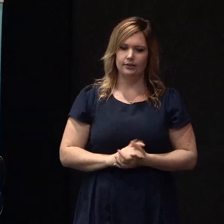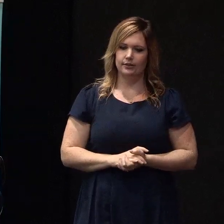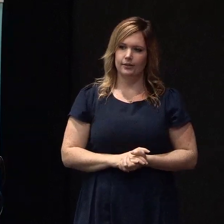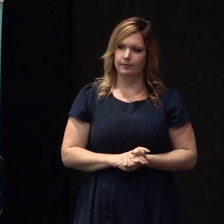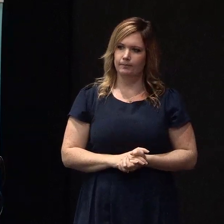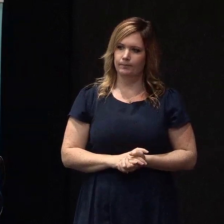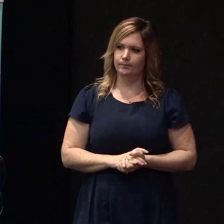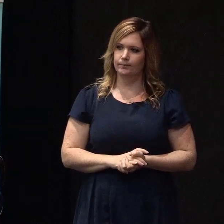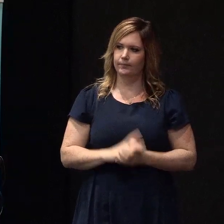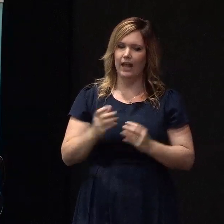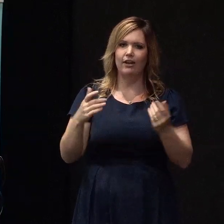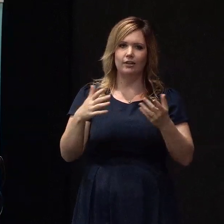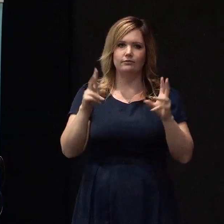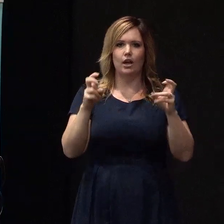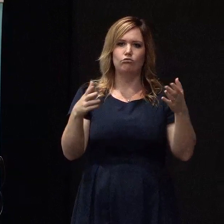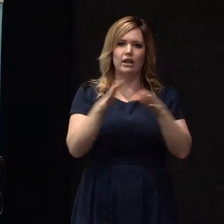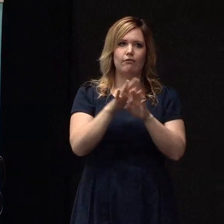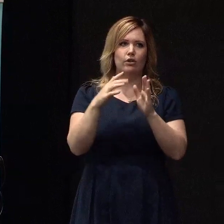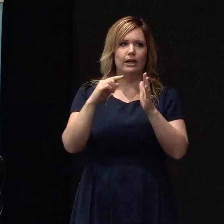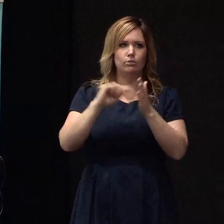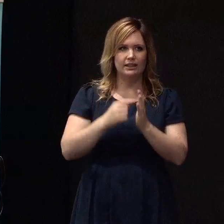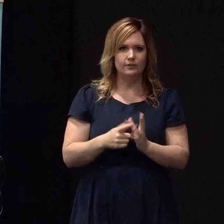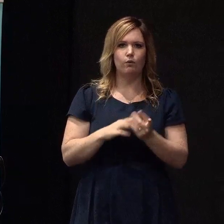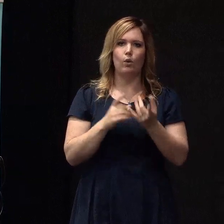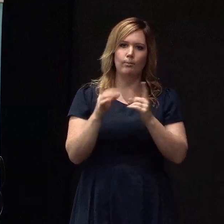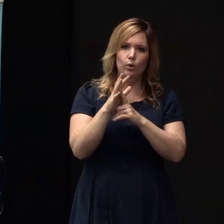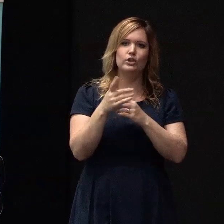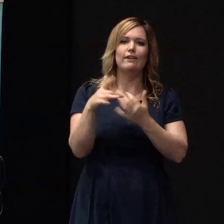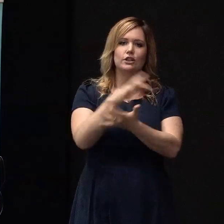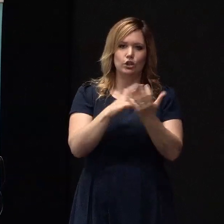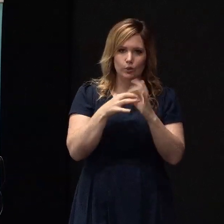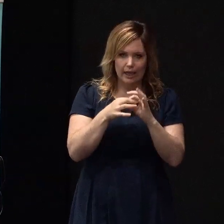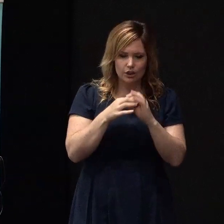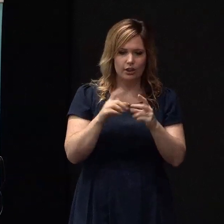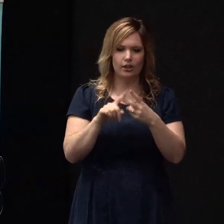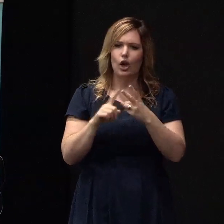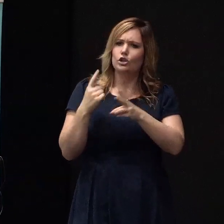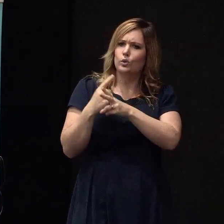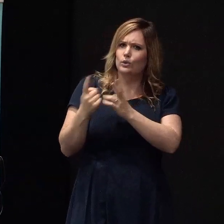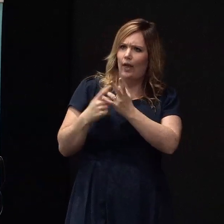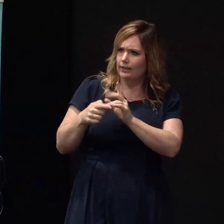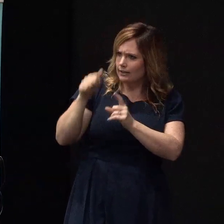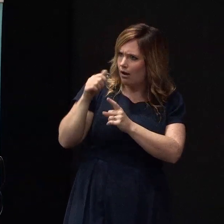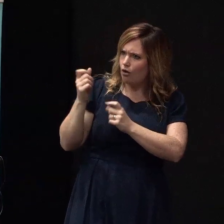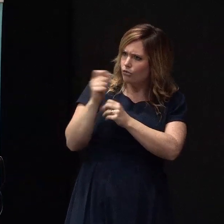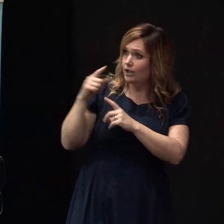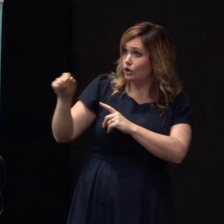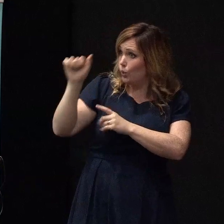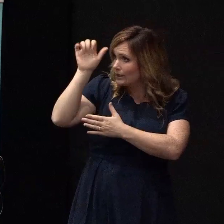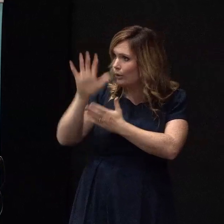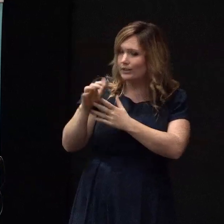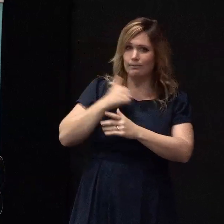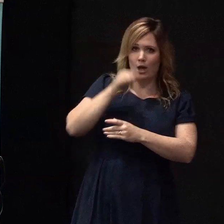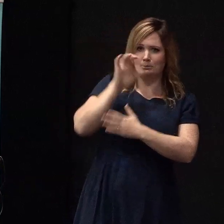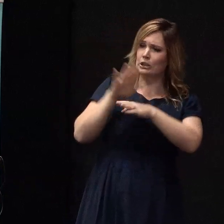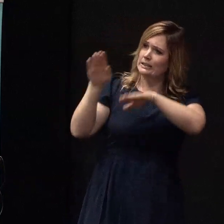recovery principles we talked about, the importance of social connection, talking to others and realising that what we're going through other people are as well and that we are quite